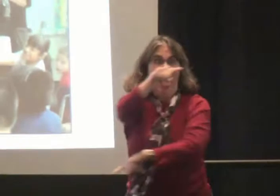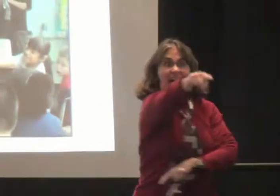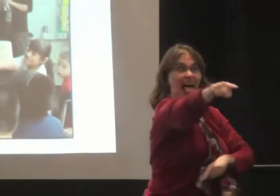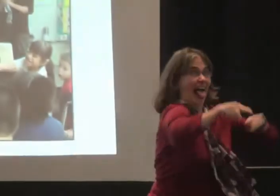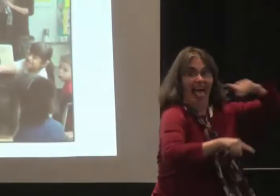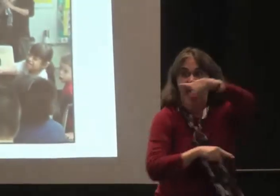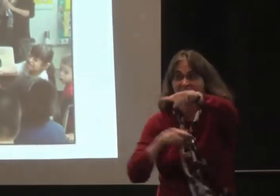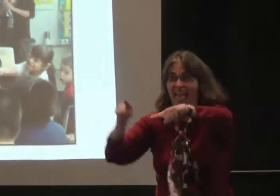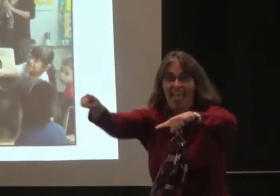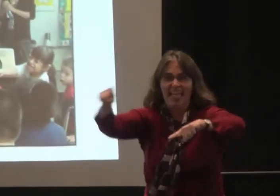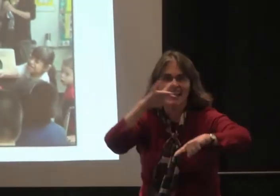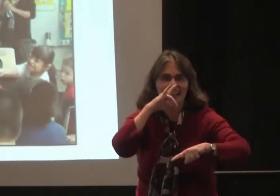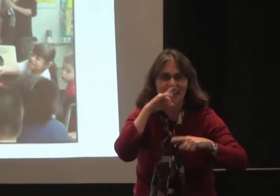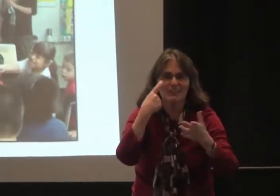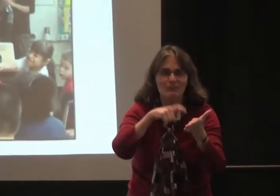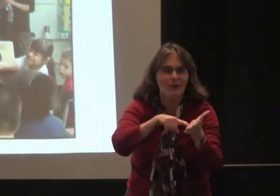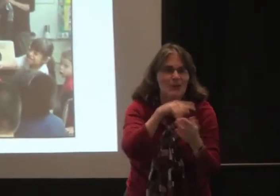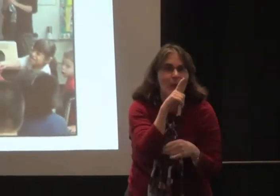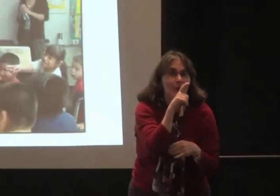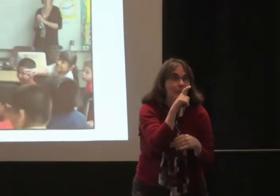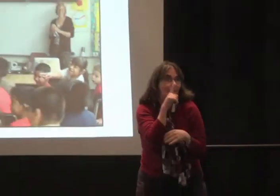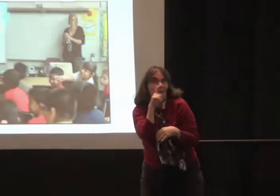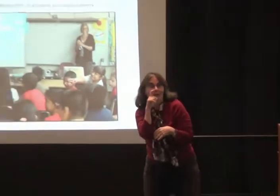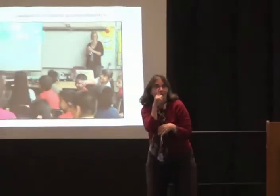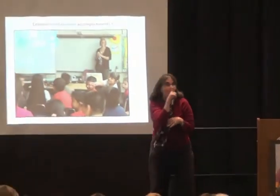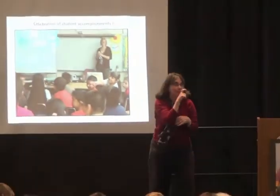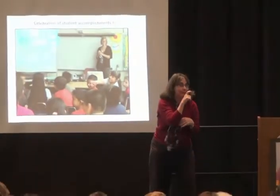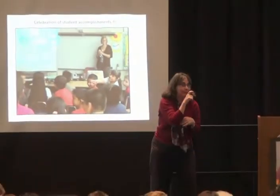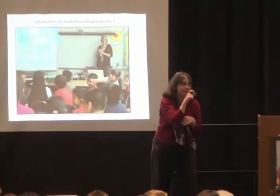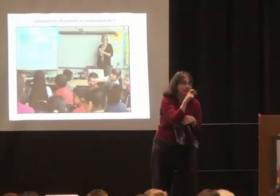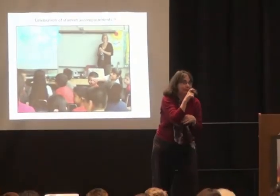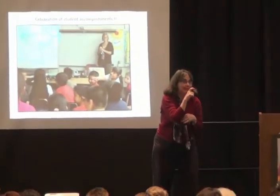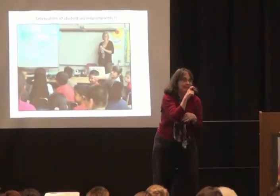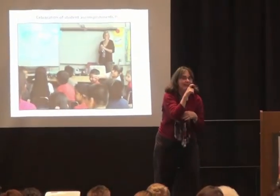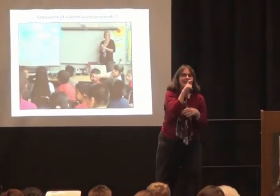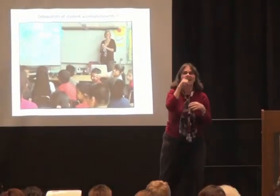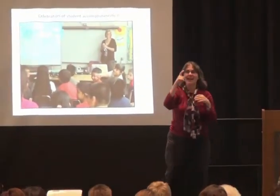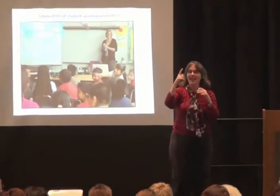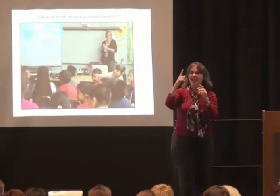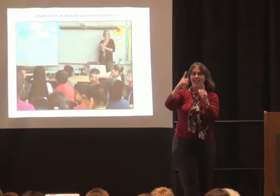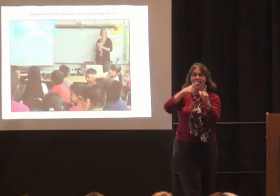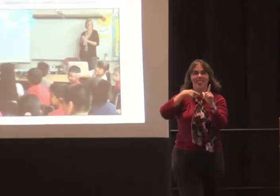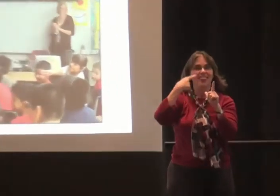You can see the students eagerly pointing one another out and saying, hey, look, there's you, look, there's you.